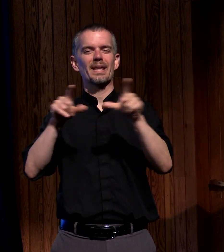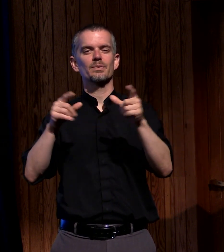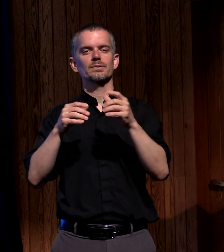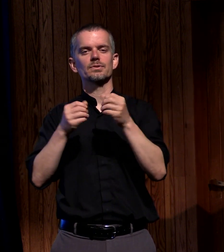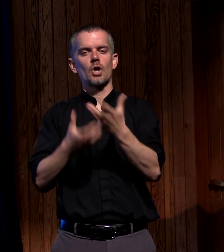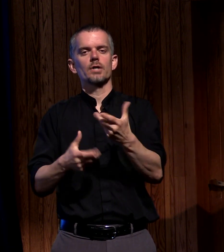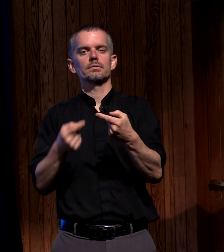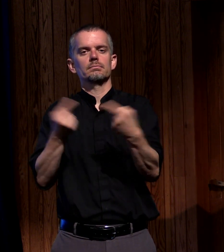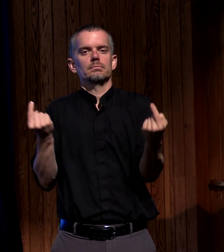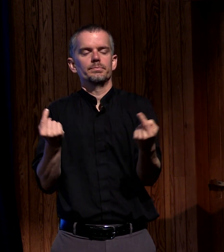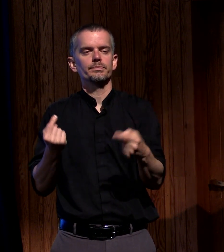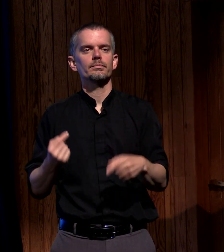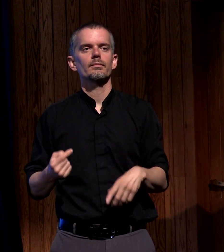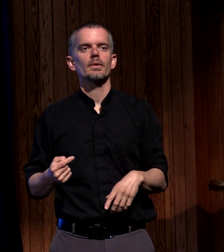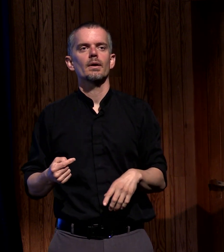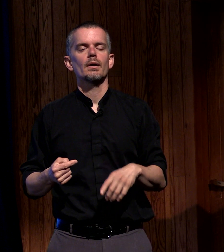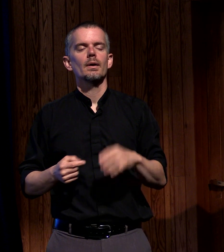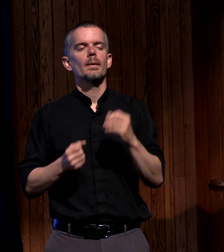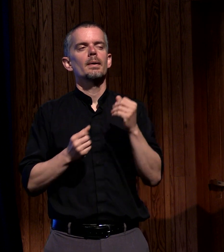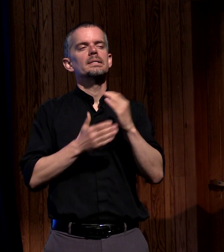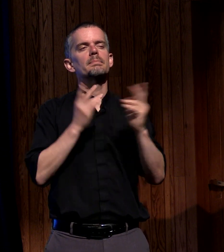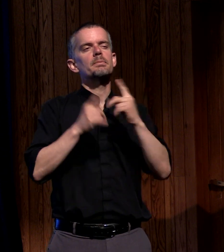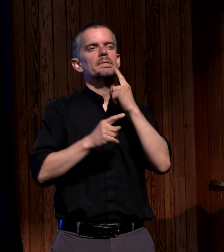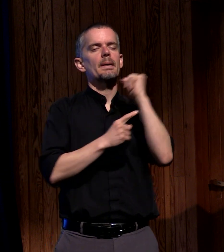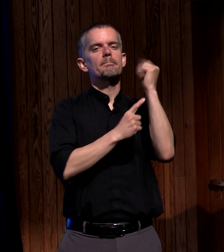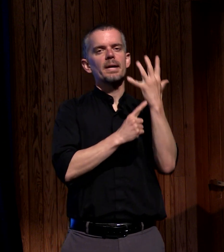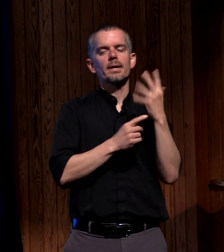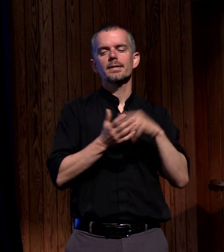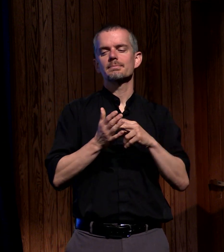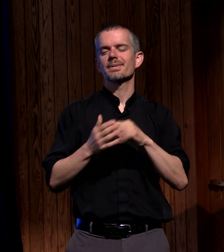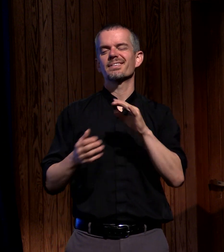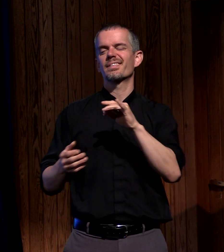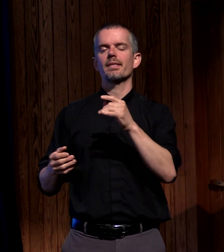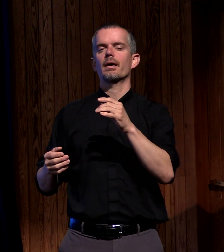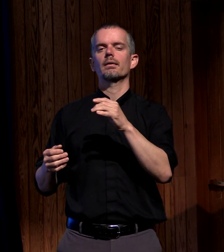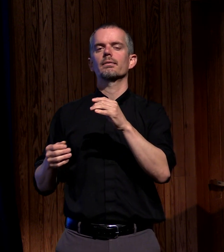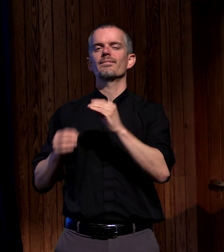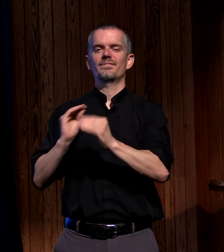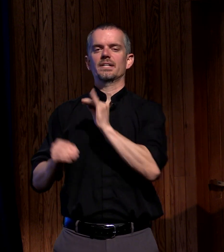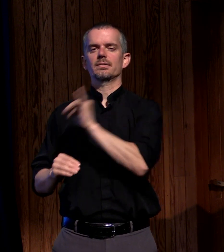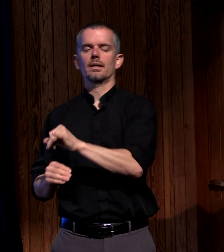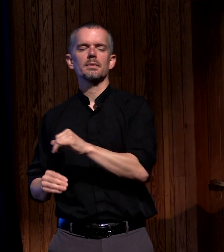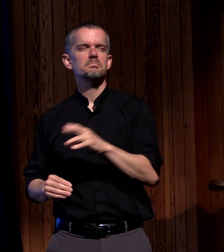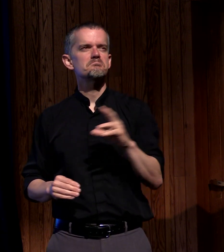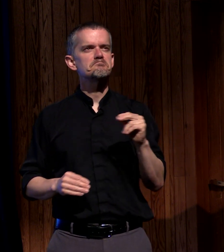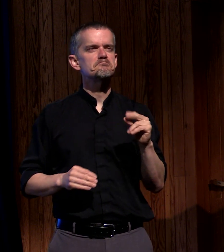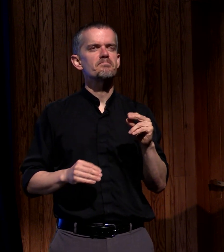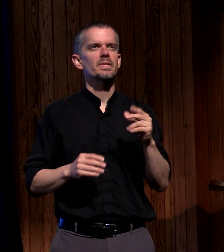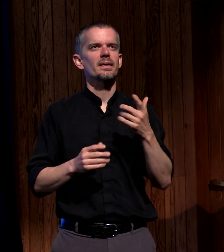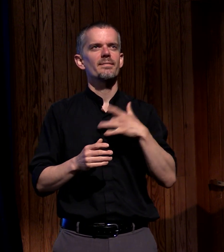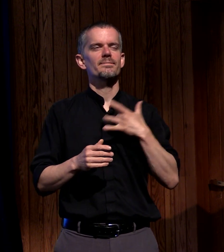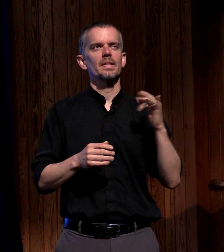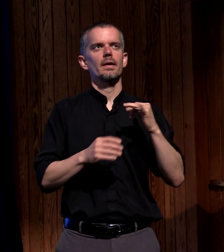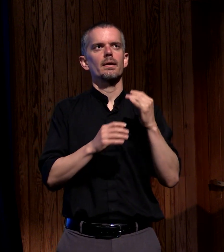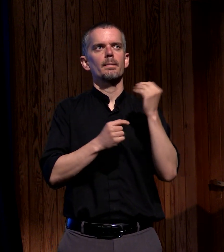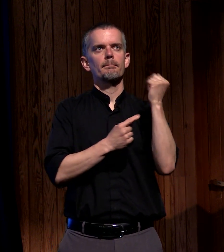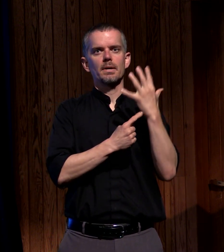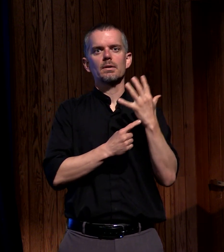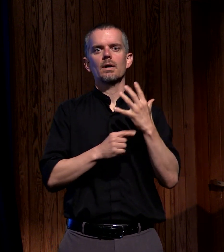Pentecost is the undoing of Babel but I feel that's a bit off I think that Pentecost actually redeems what happened at the tower of